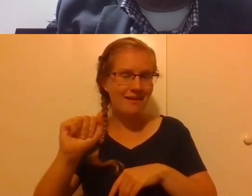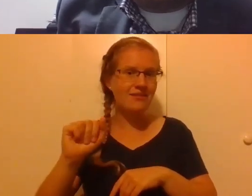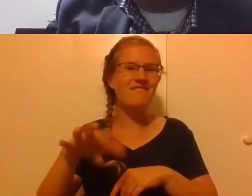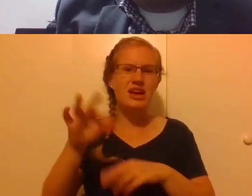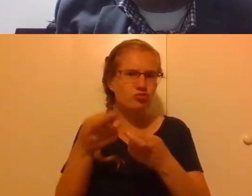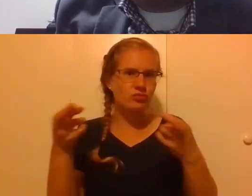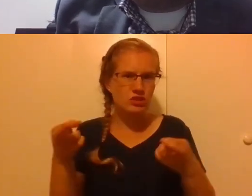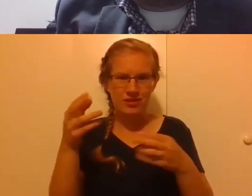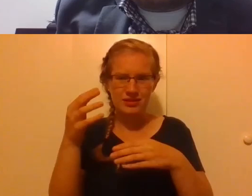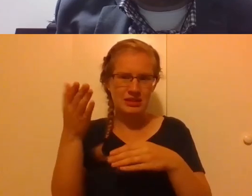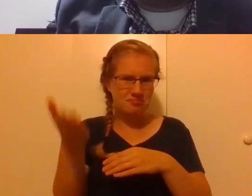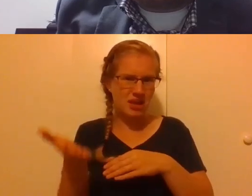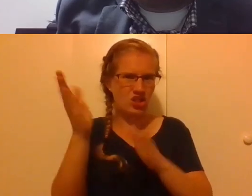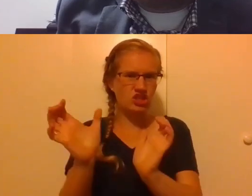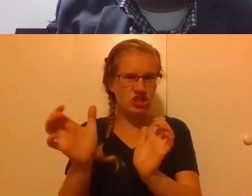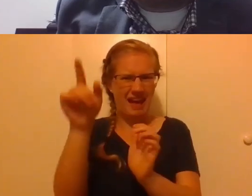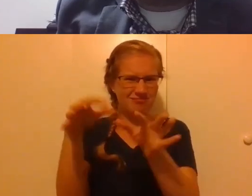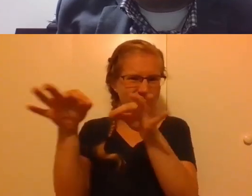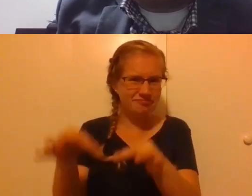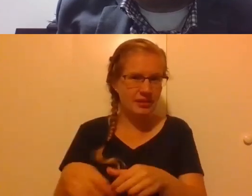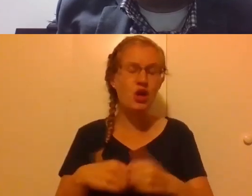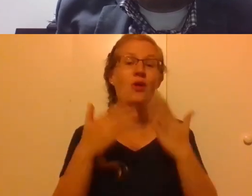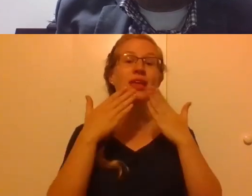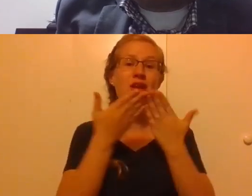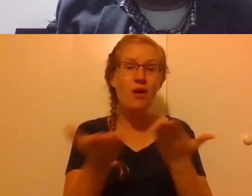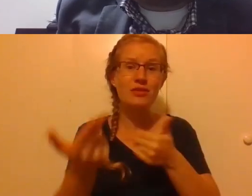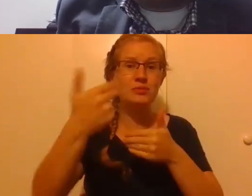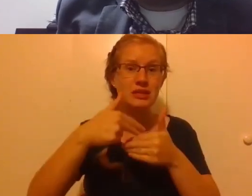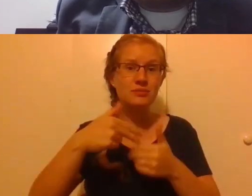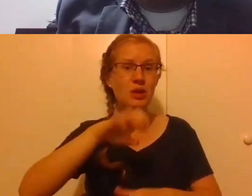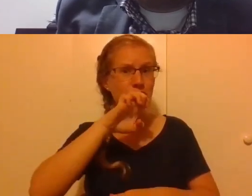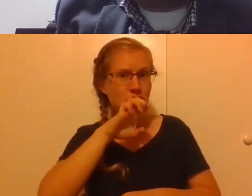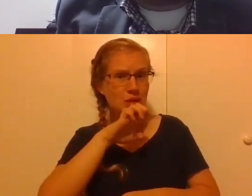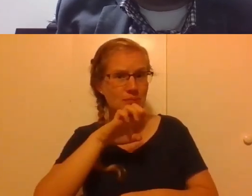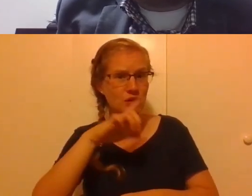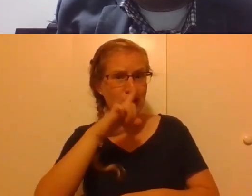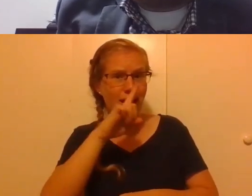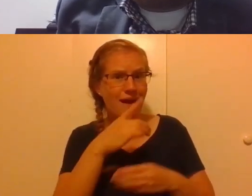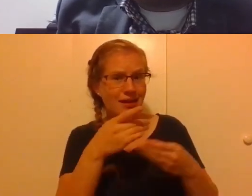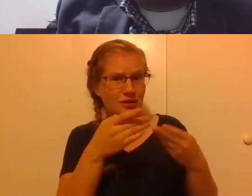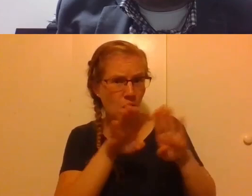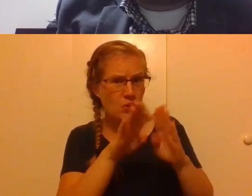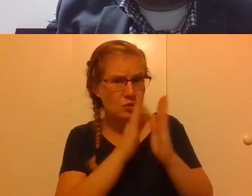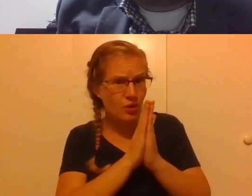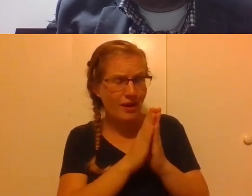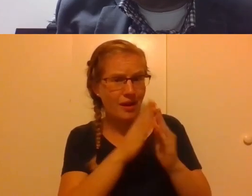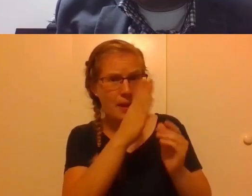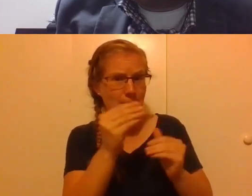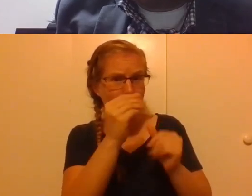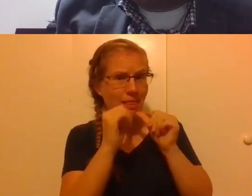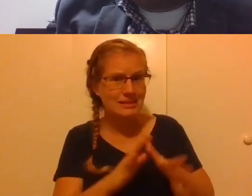all of that in the chat. So thank you all for participating. And Archbishop, perhaps you might close us with a prayer and with your blessing.